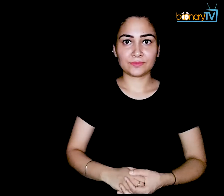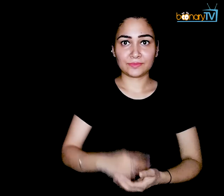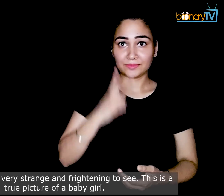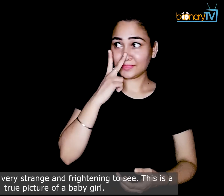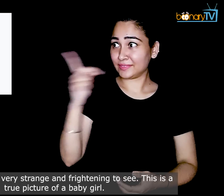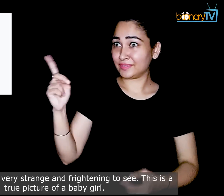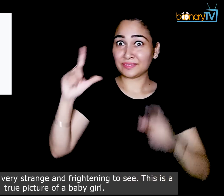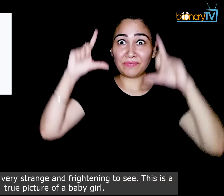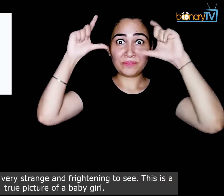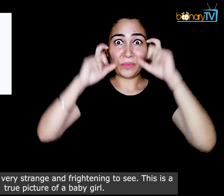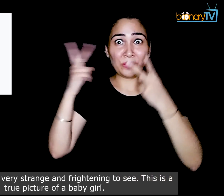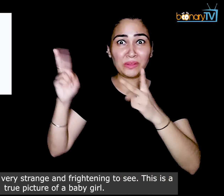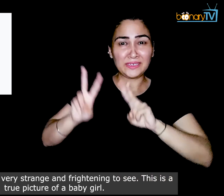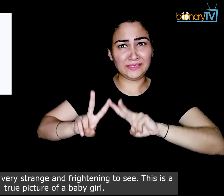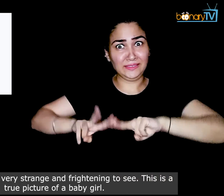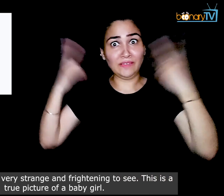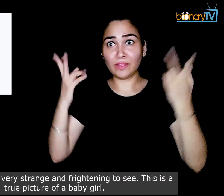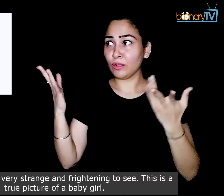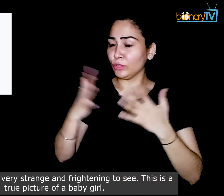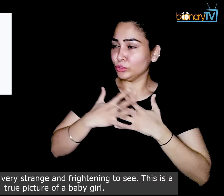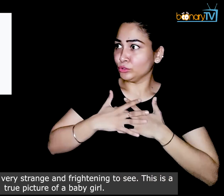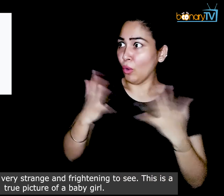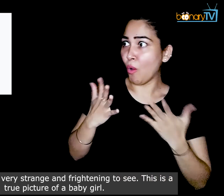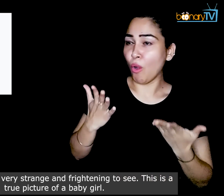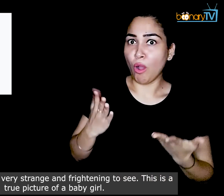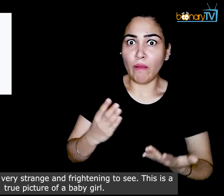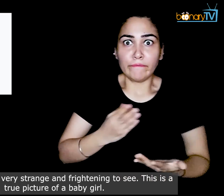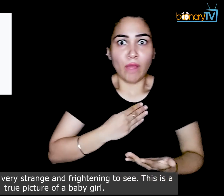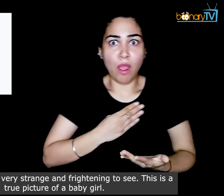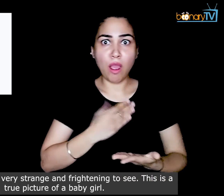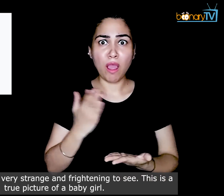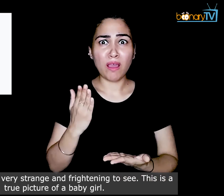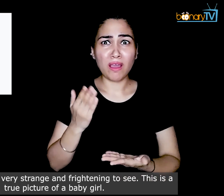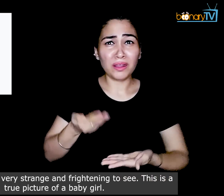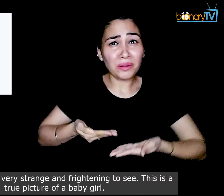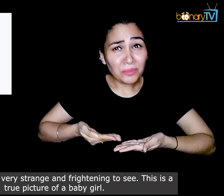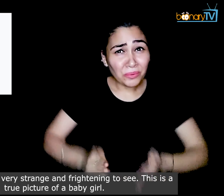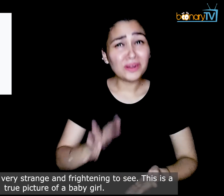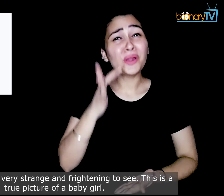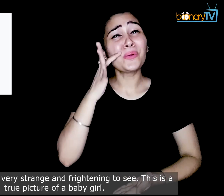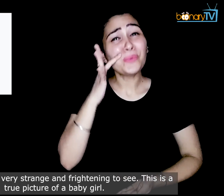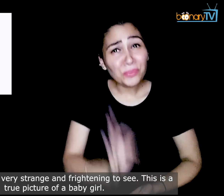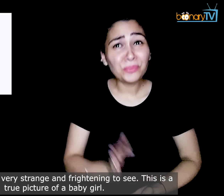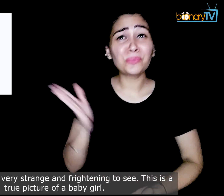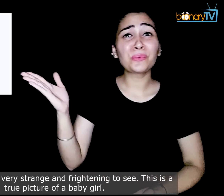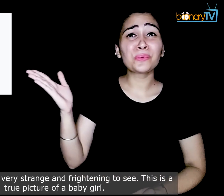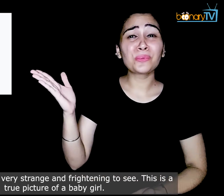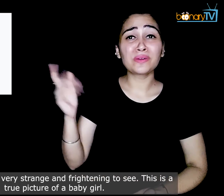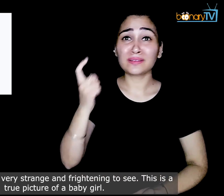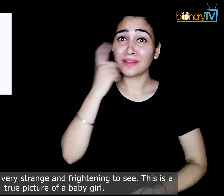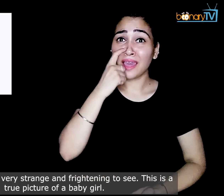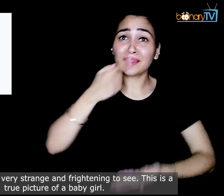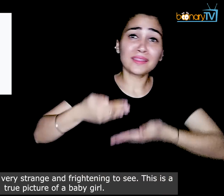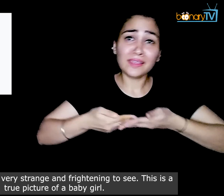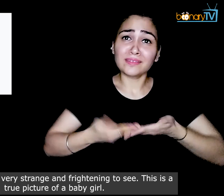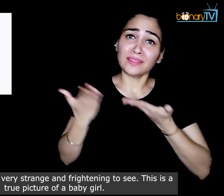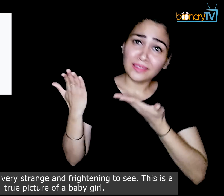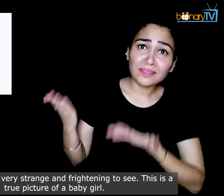Isn't this picture very strange and frightening to see? This is a true picture of a baby girl.